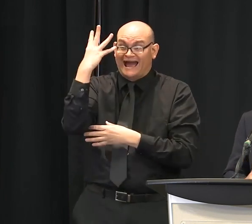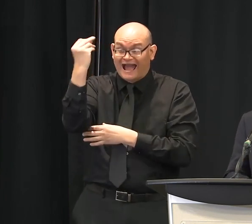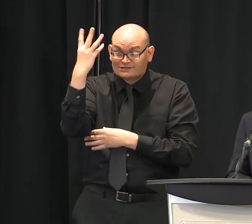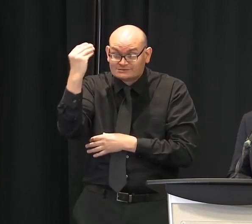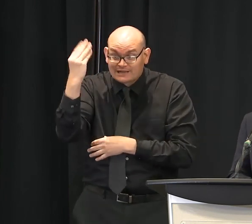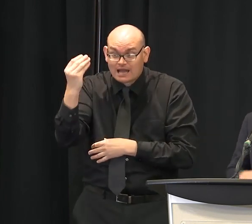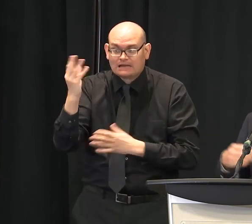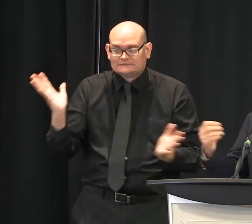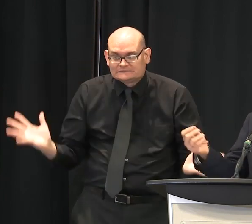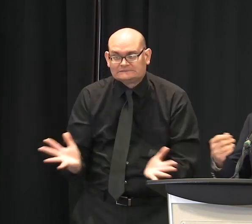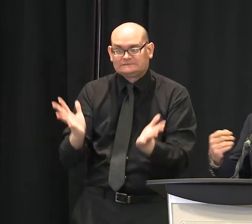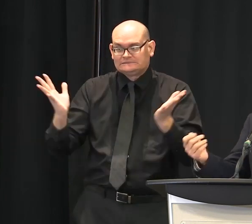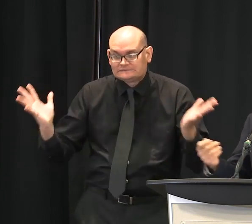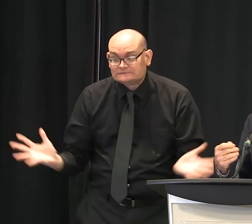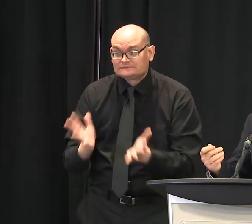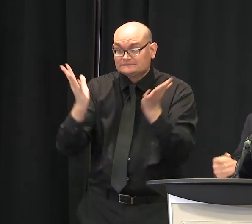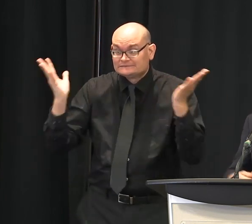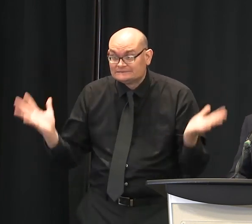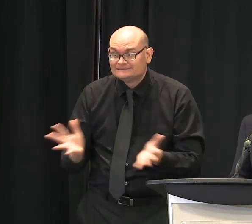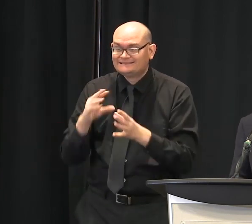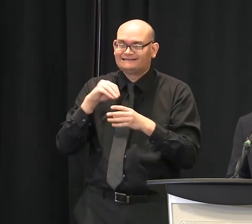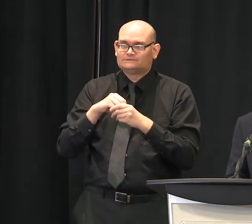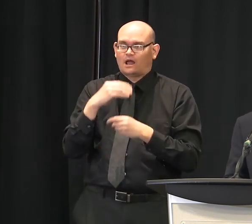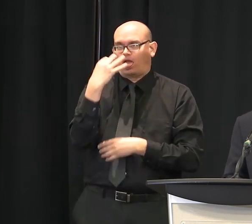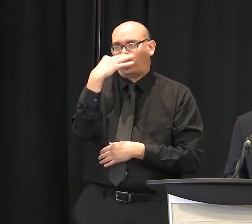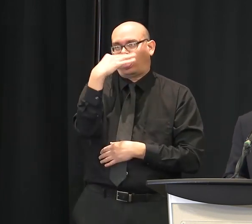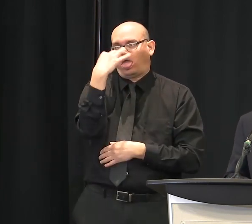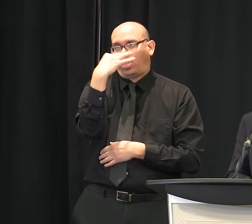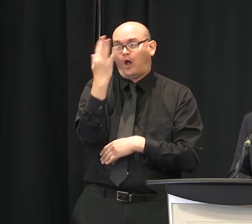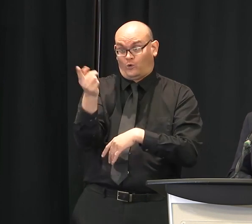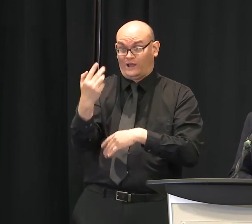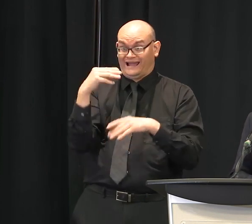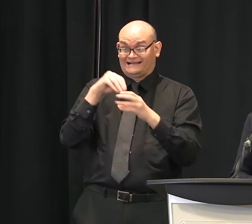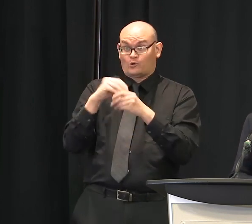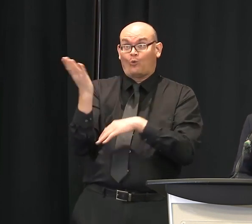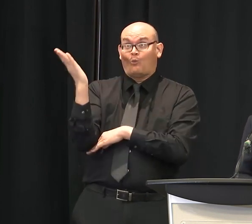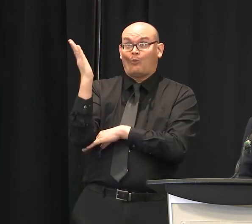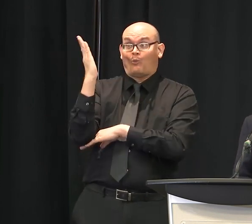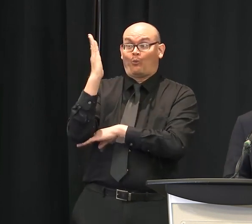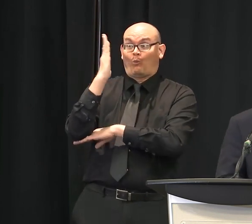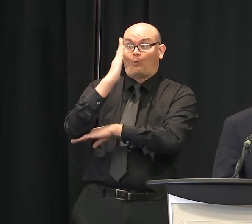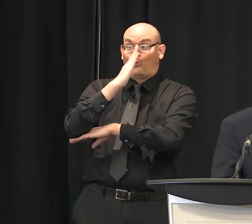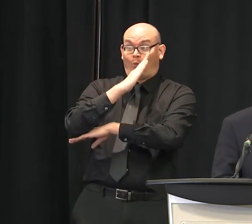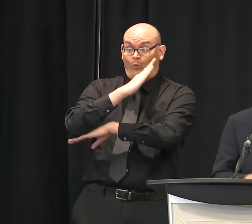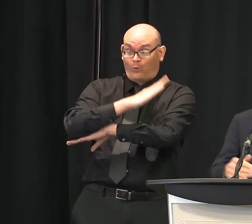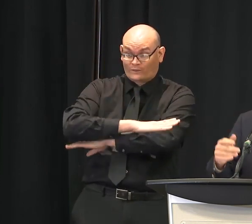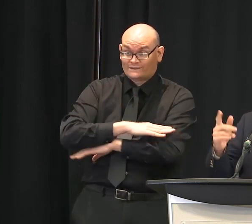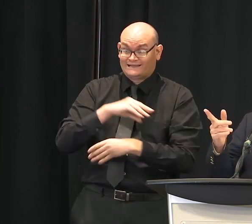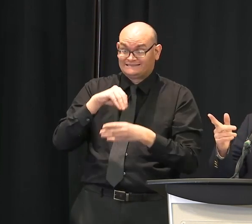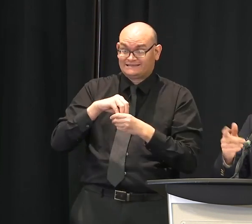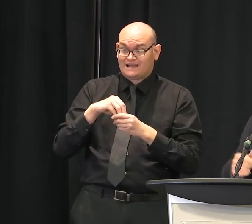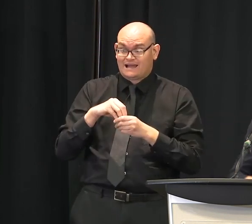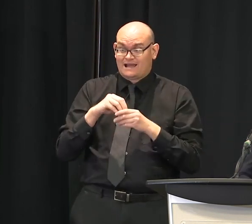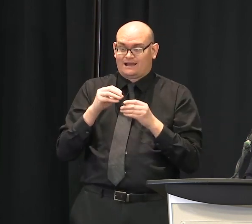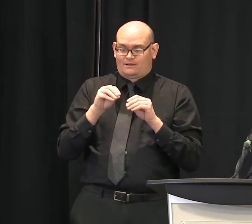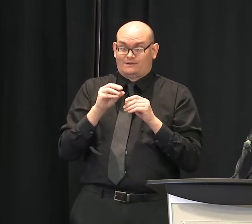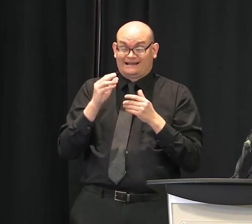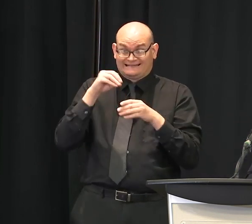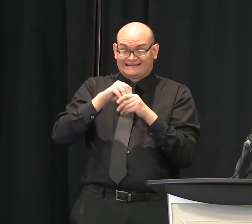to be, less likely to spread the germs as opposed to being inside. So it's a good thing. Yes.